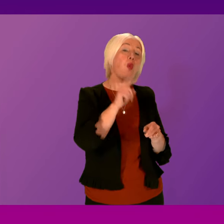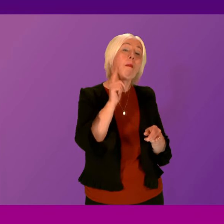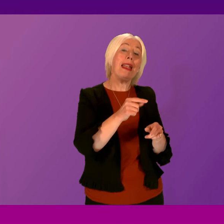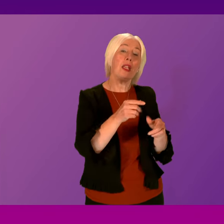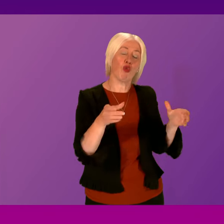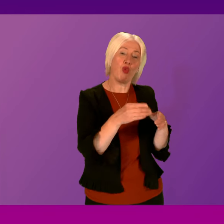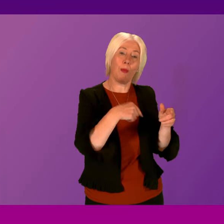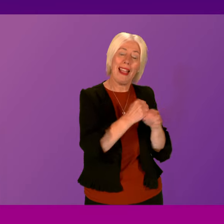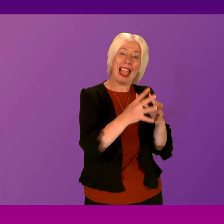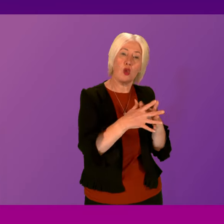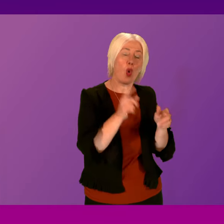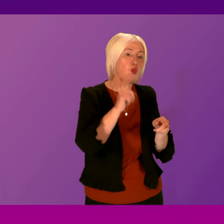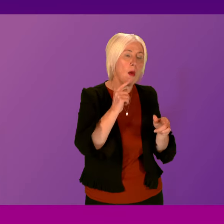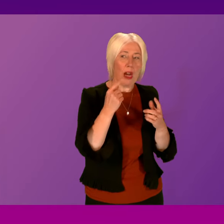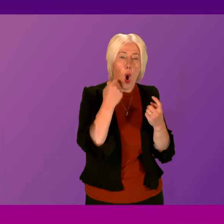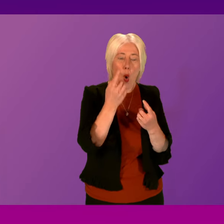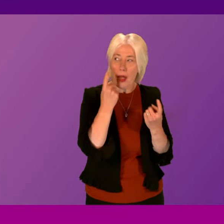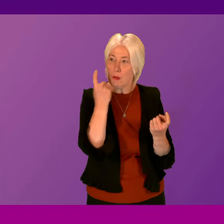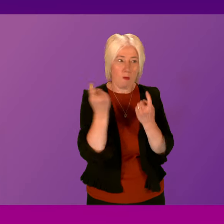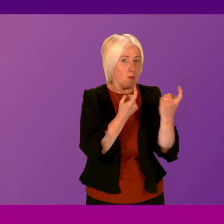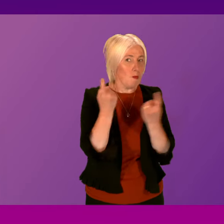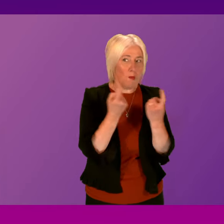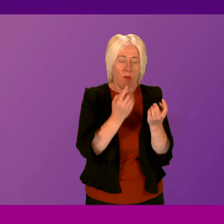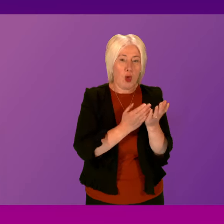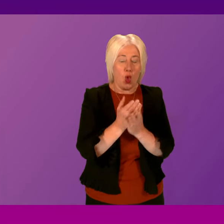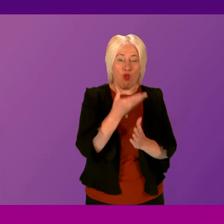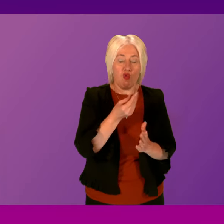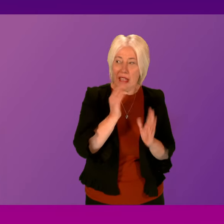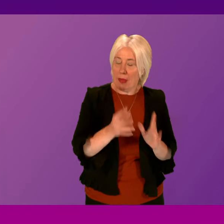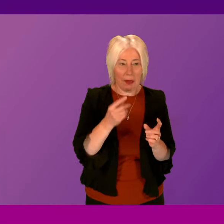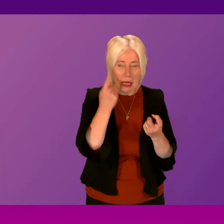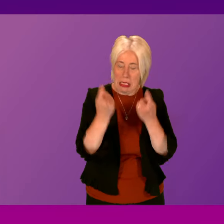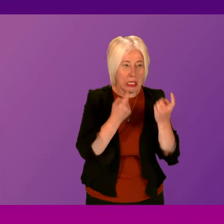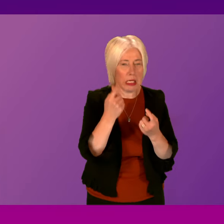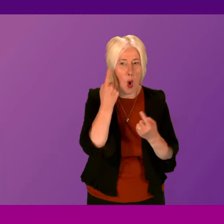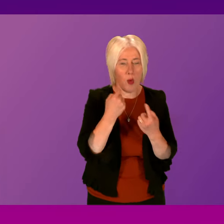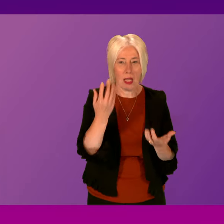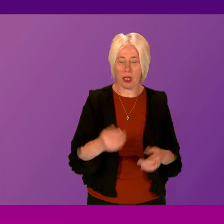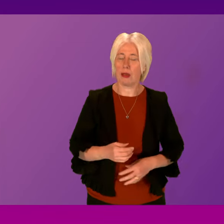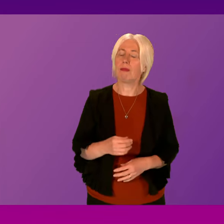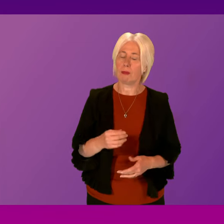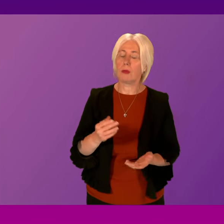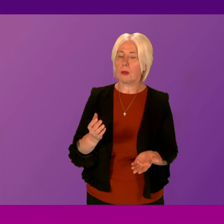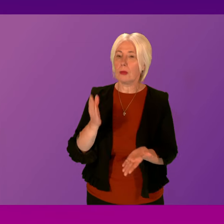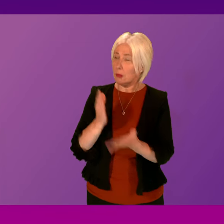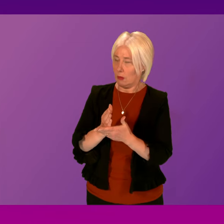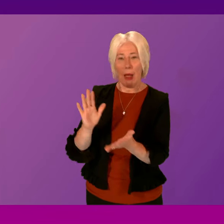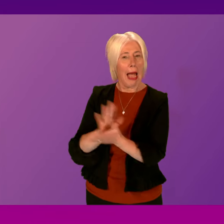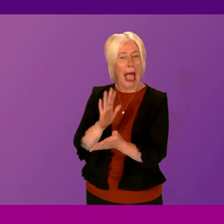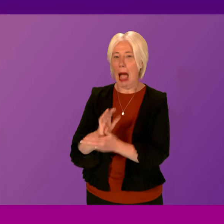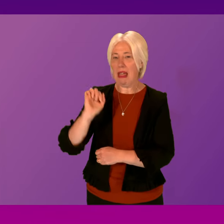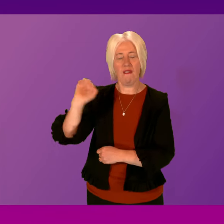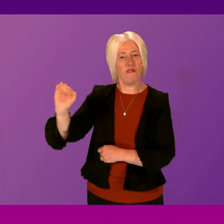vigilant, especially over the Christmas period? First Minister. I do agree with all of that and I'm more than happy for the Justice